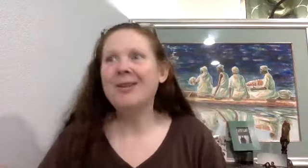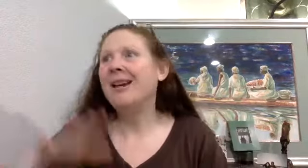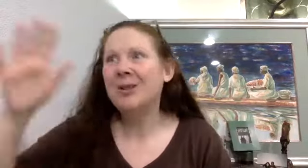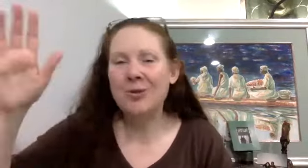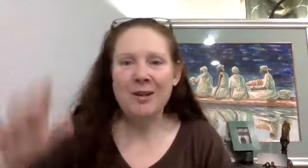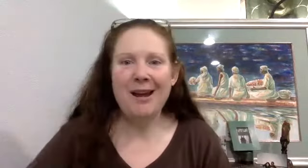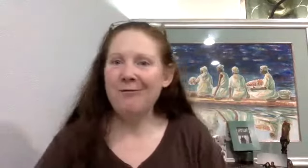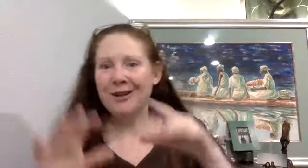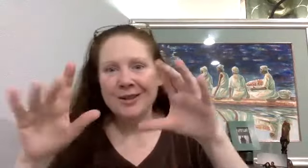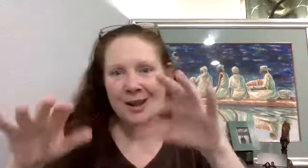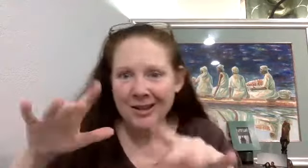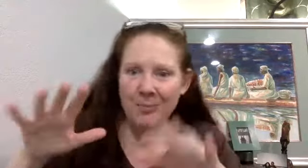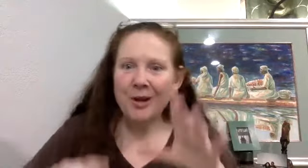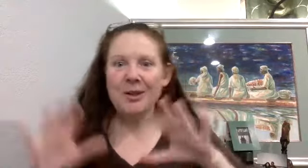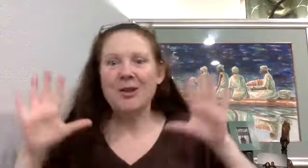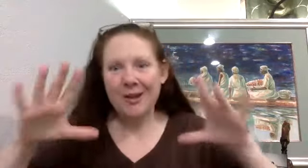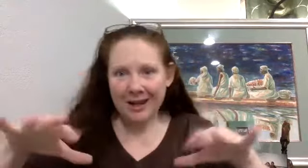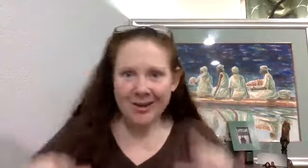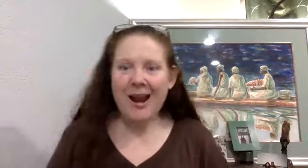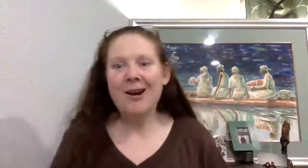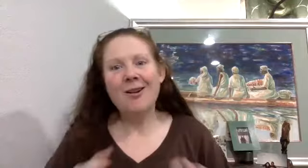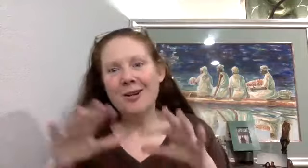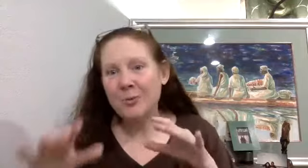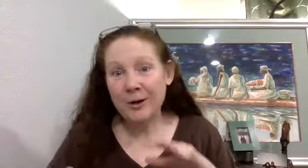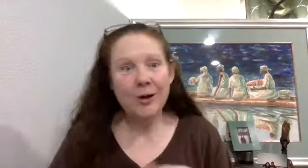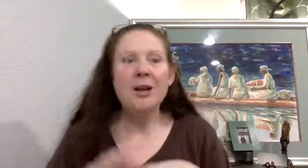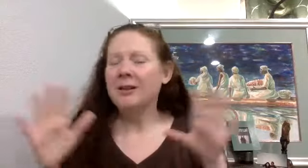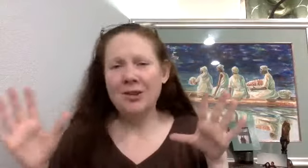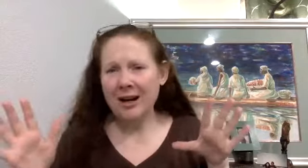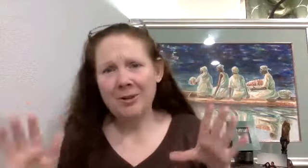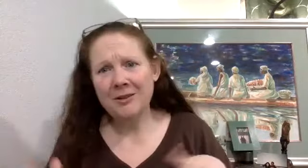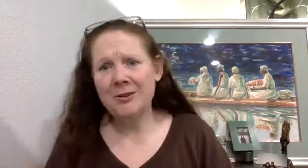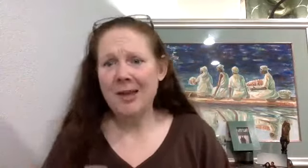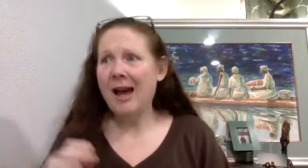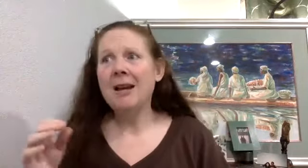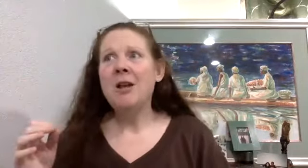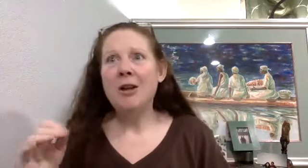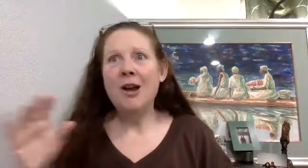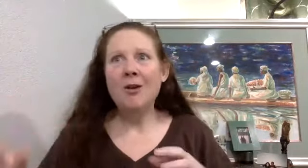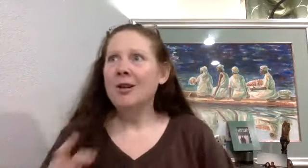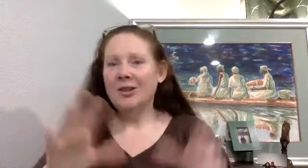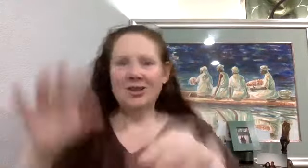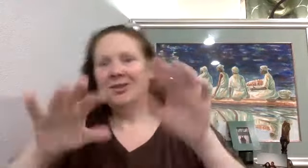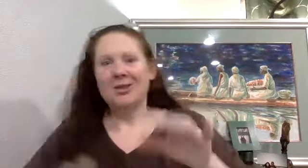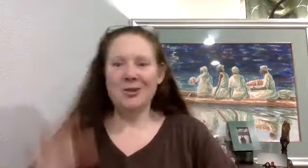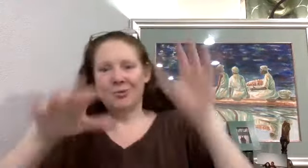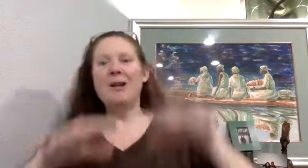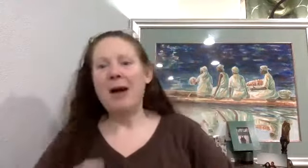night, streaming Netflix, typing on the, you know, getting their anger out on Twitter. It's a great place to do that. You know, just, just, just tweet about